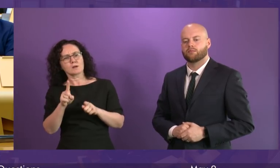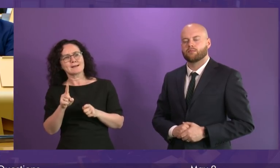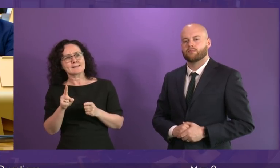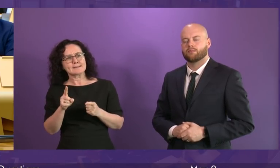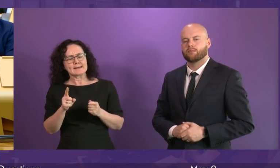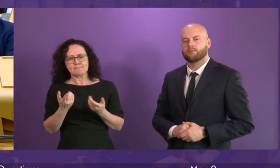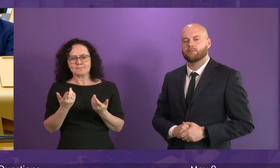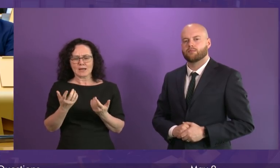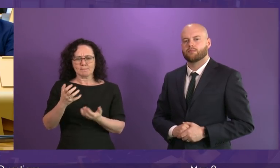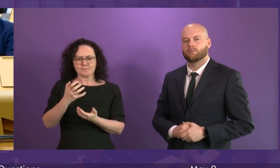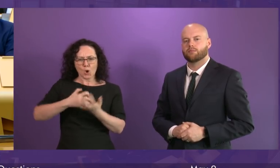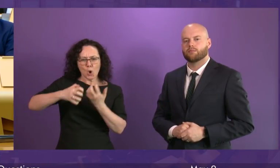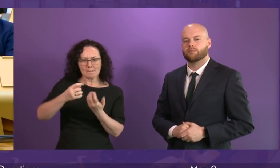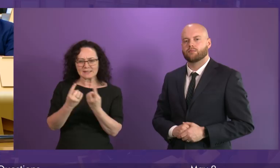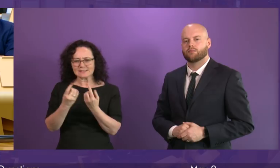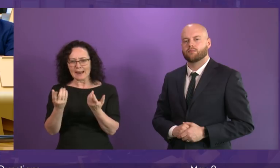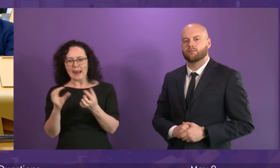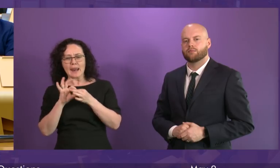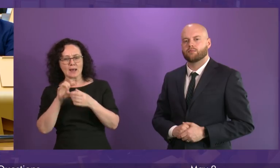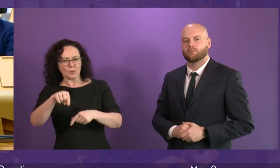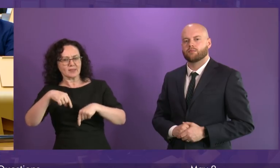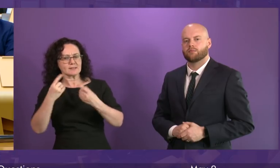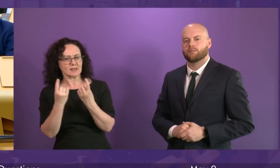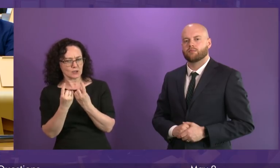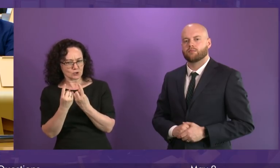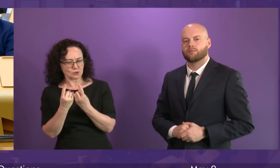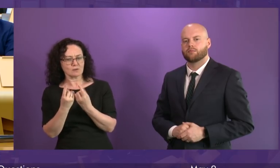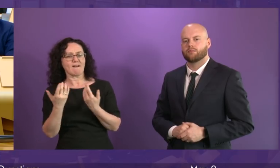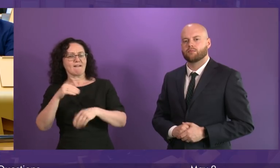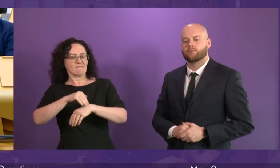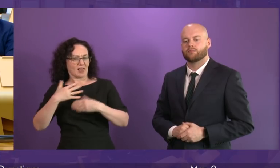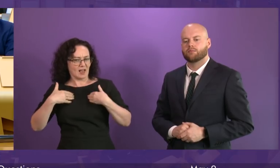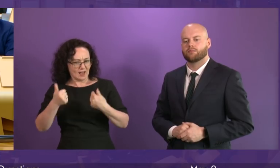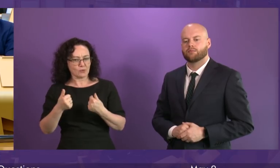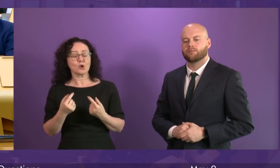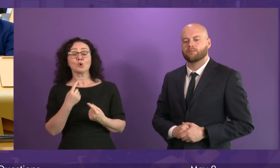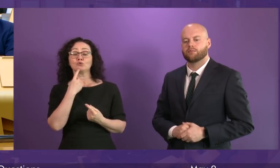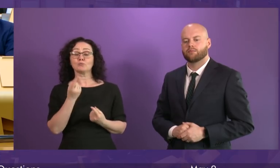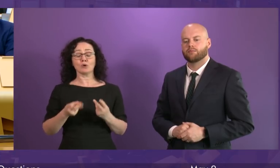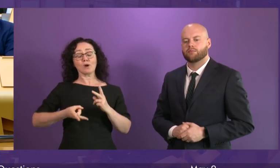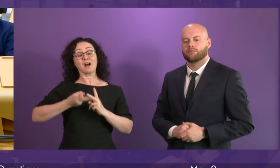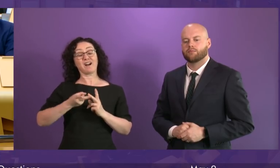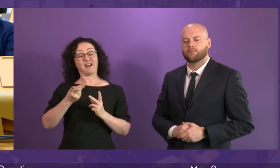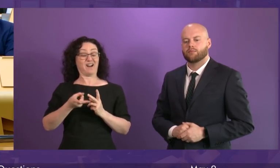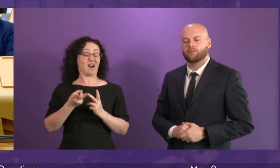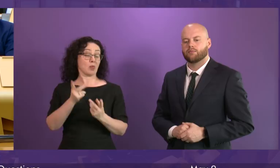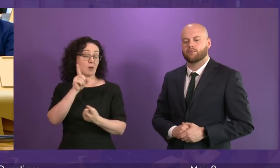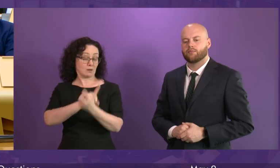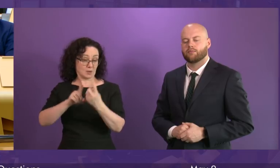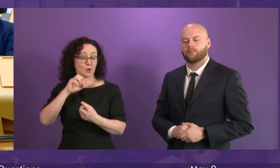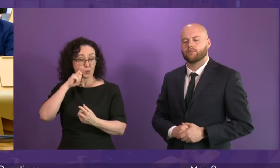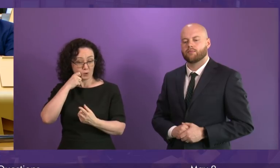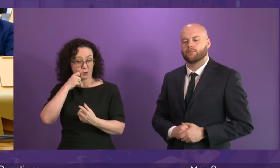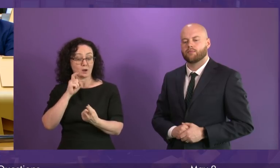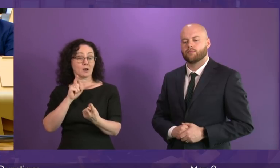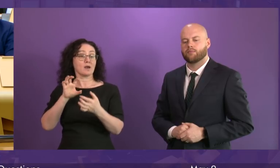first time in early April and I can tell the chamber today it will meet for a second time tomorrow and that group will make recommendations to health board chief